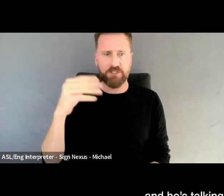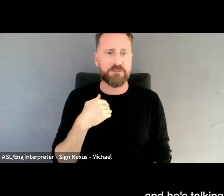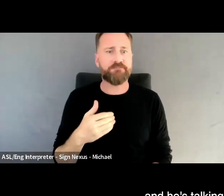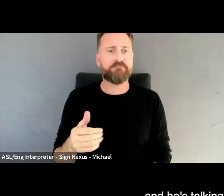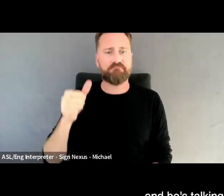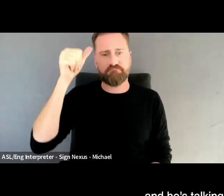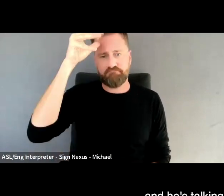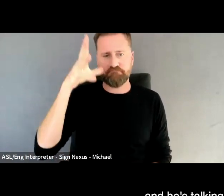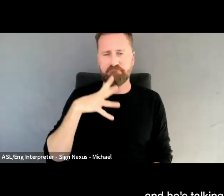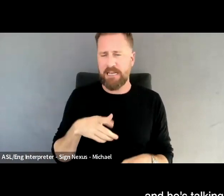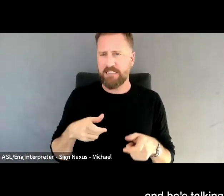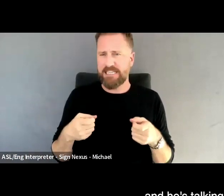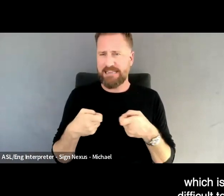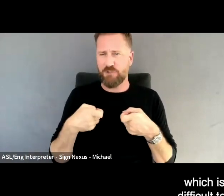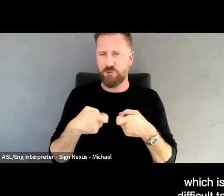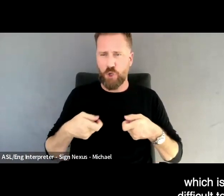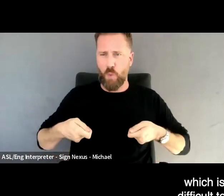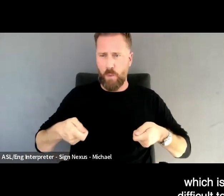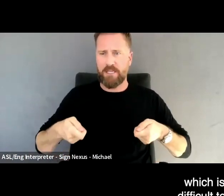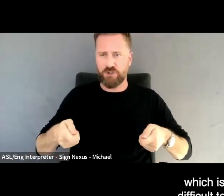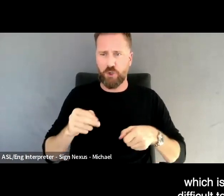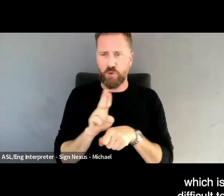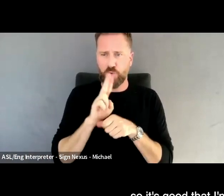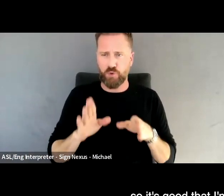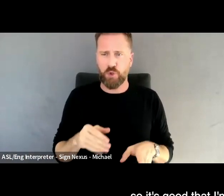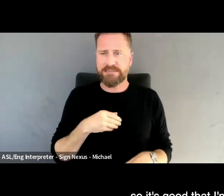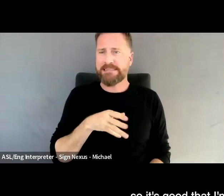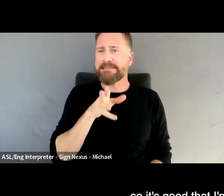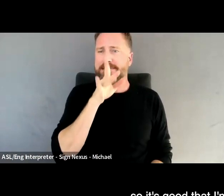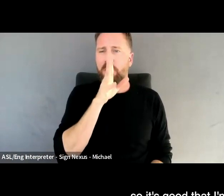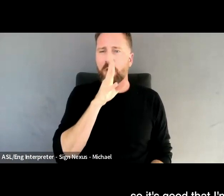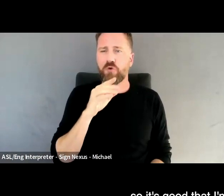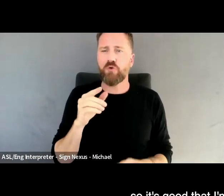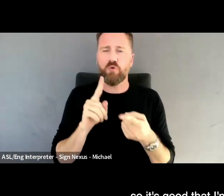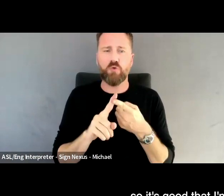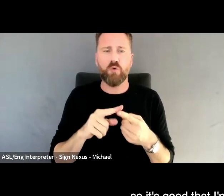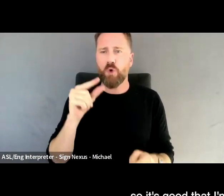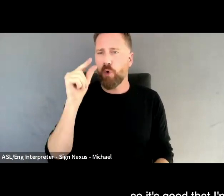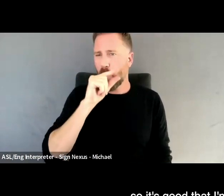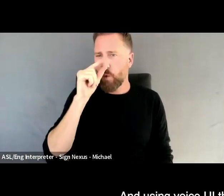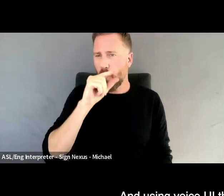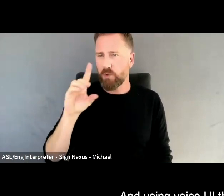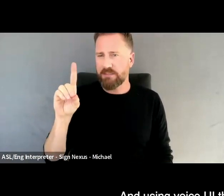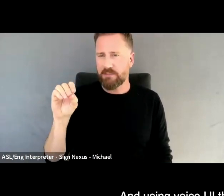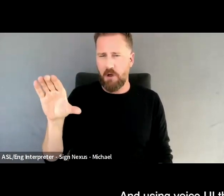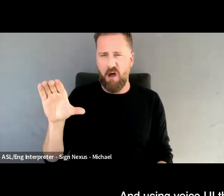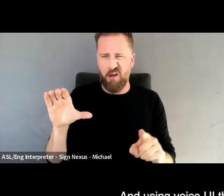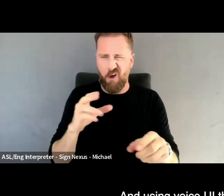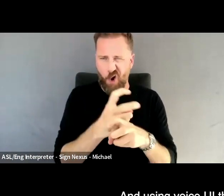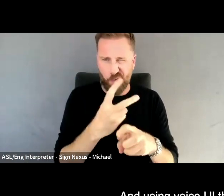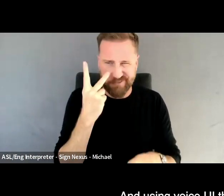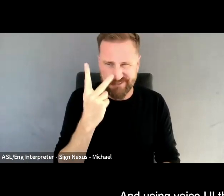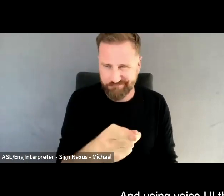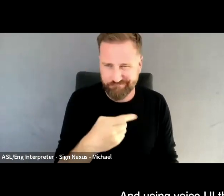So he's talking to a Google Doc, which is a little bit difficult to see there. So it's good that I'm audio describing it. And using